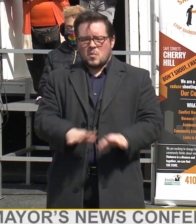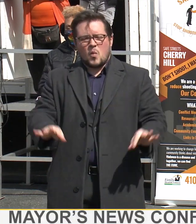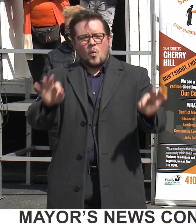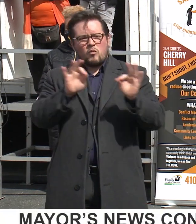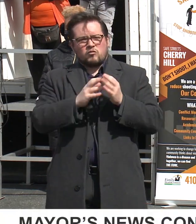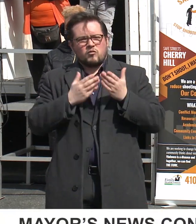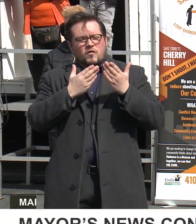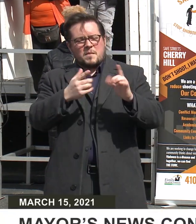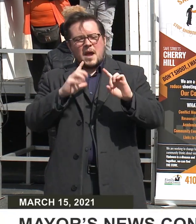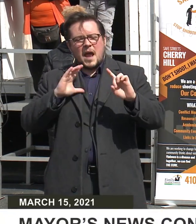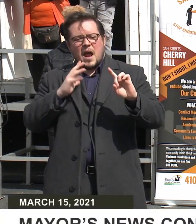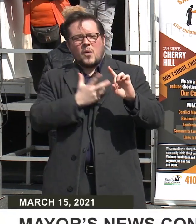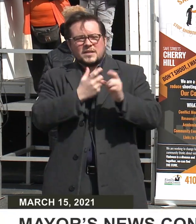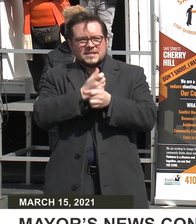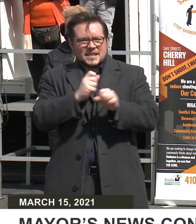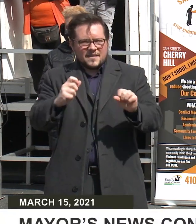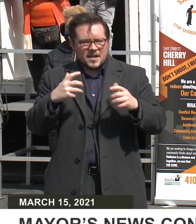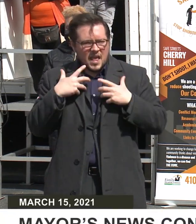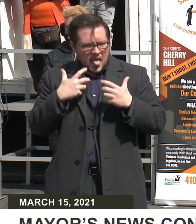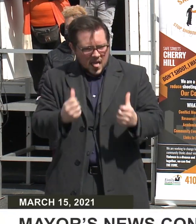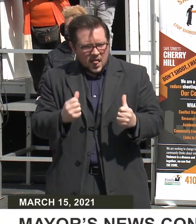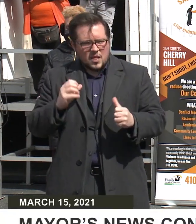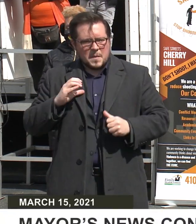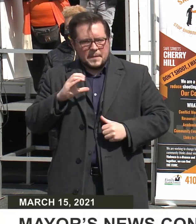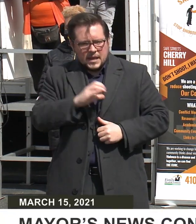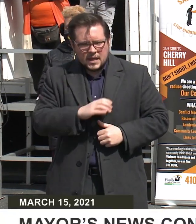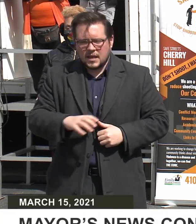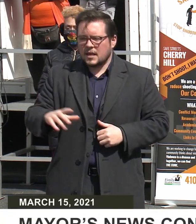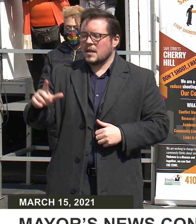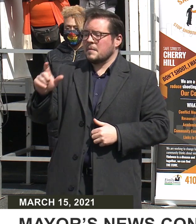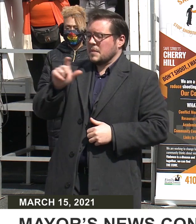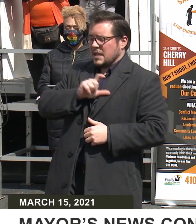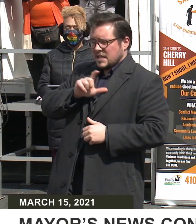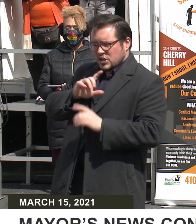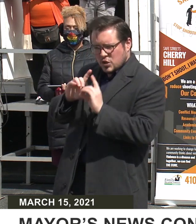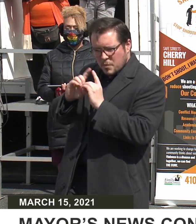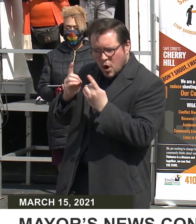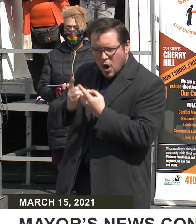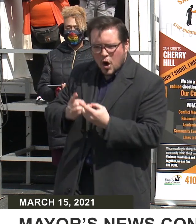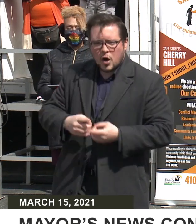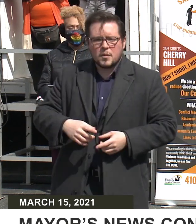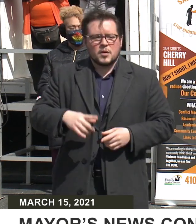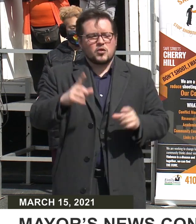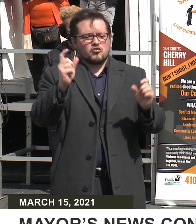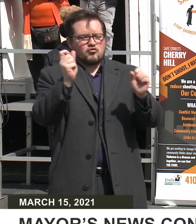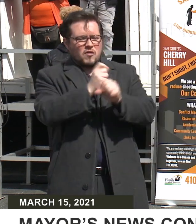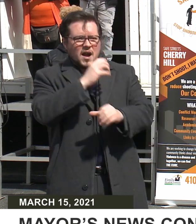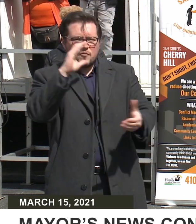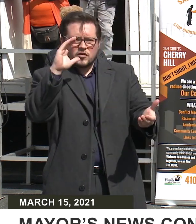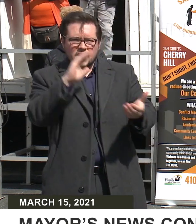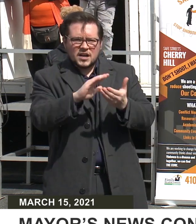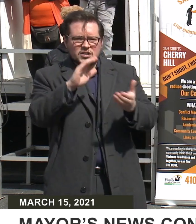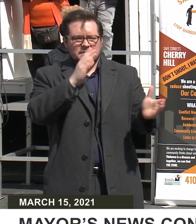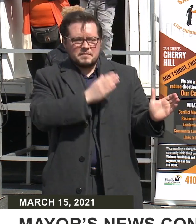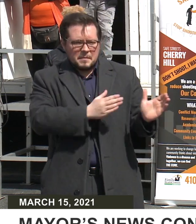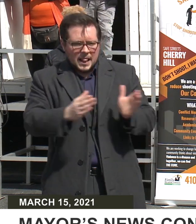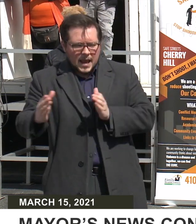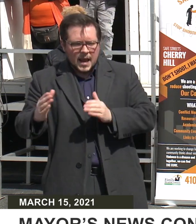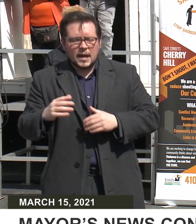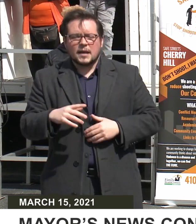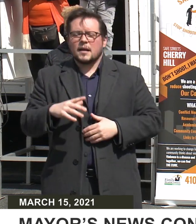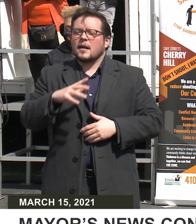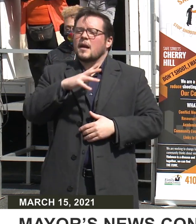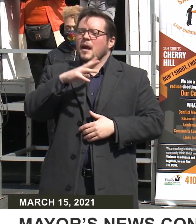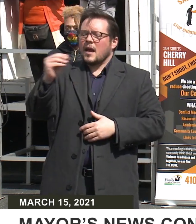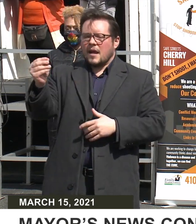Safety Transition Committee, complemented the Baltimore Police Department's Crime Reduction and Departmental Transformation Plan, and